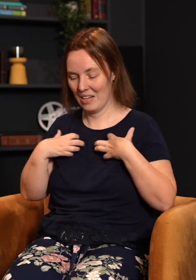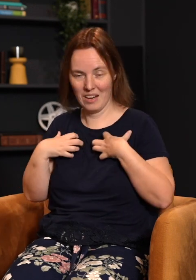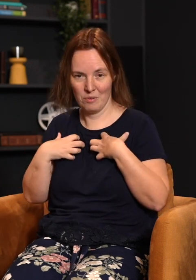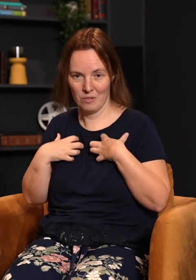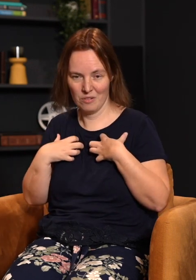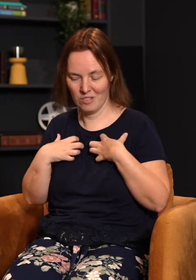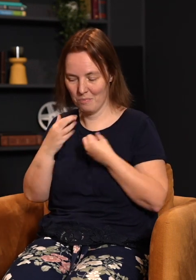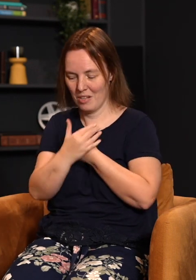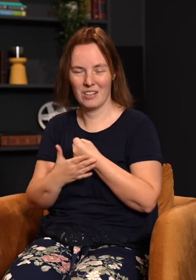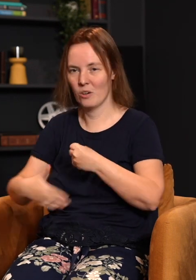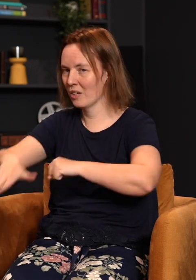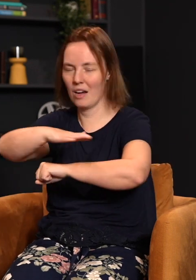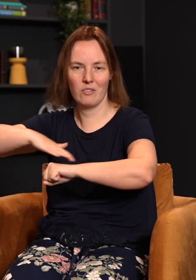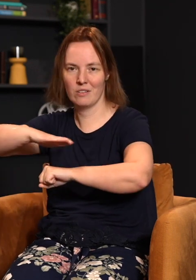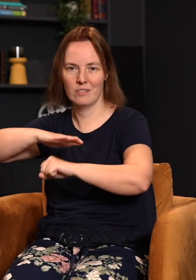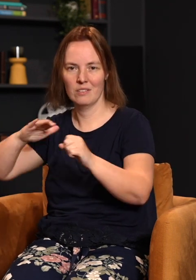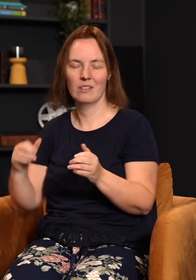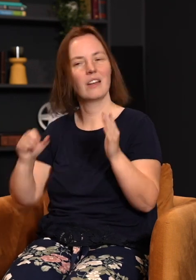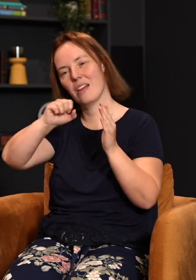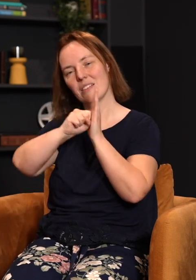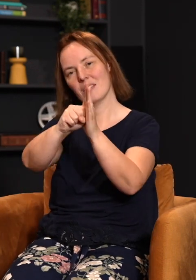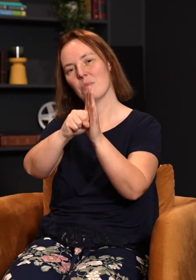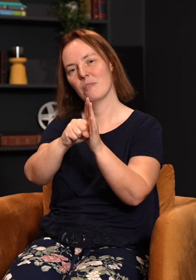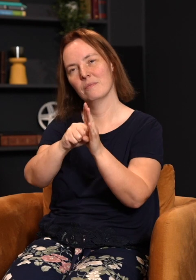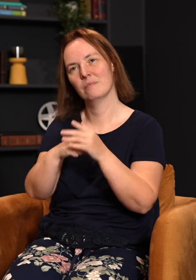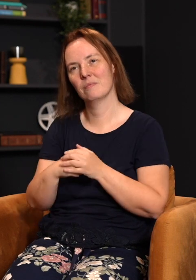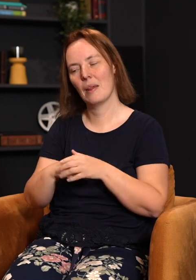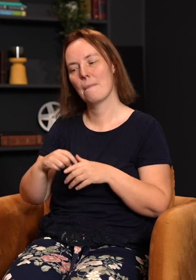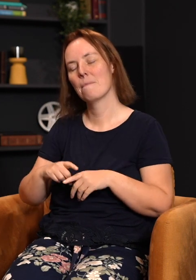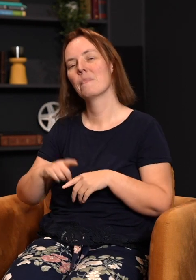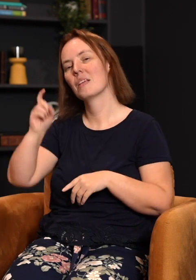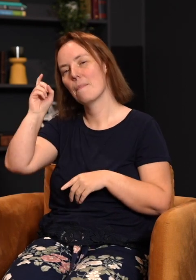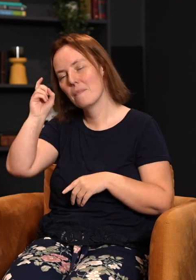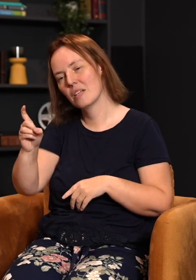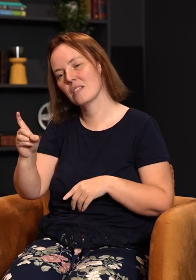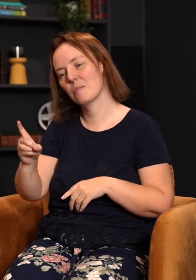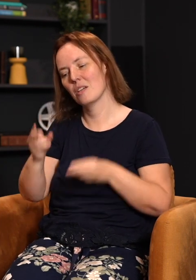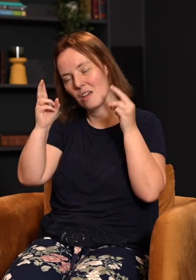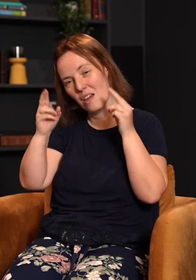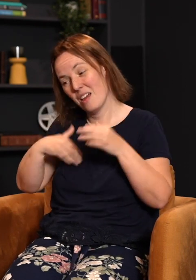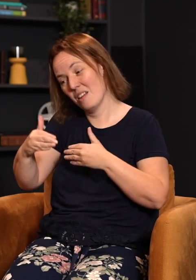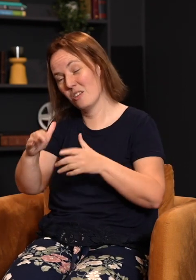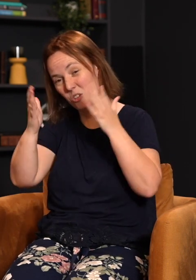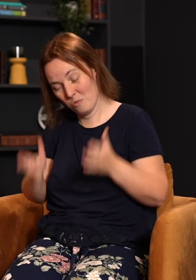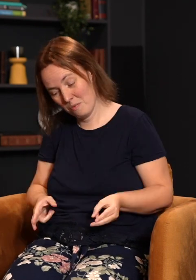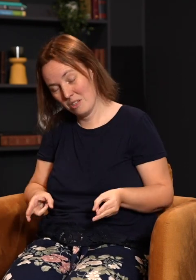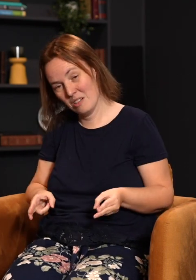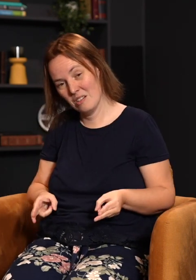An animal's blood can only cover us, symbolically, for the human that was to come. But it must be another human being to give his